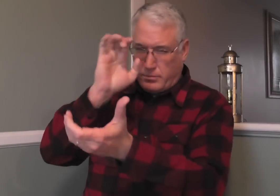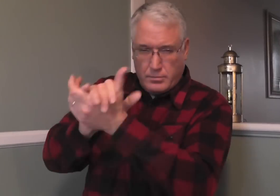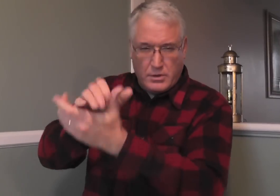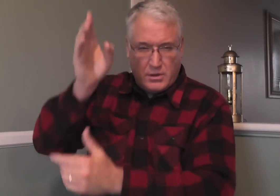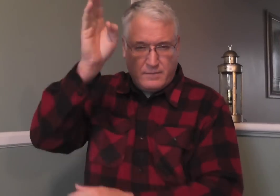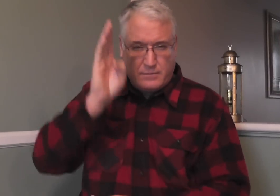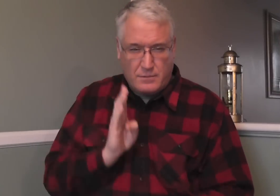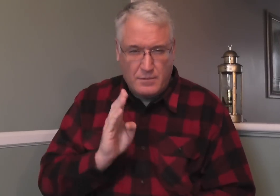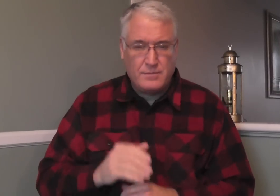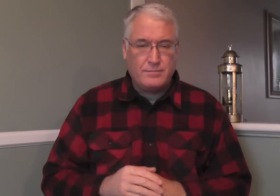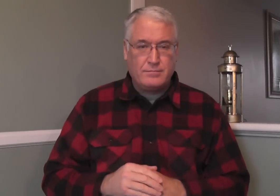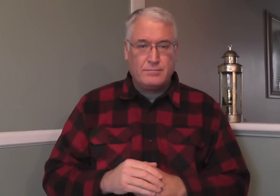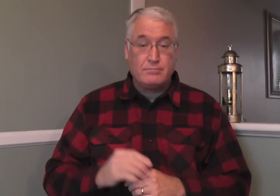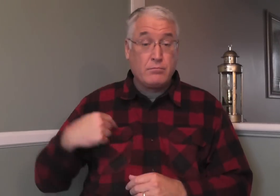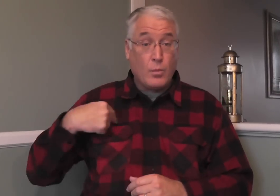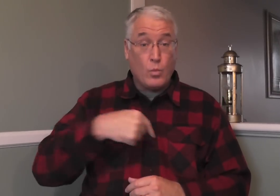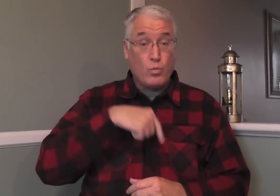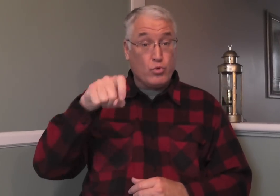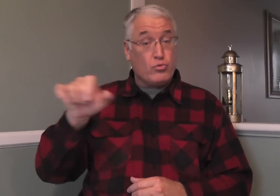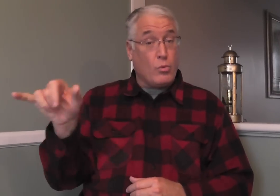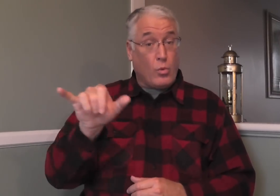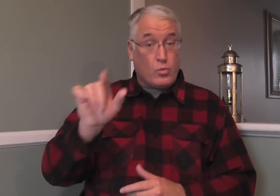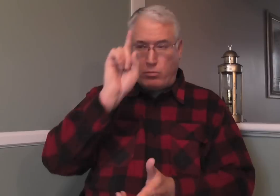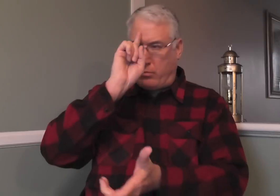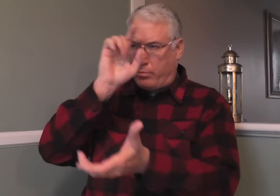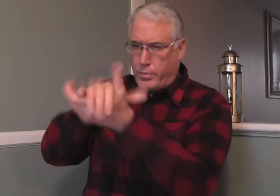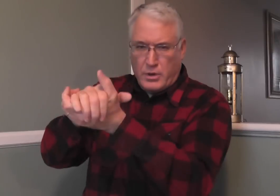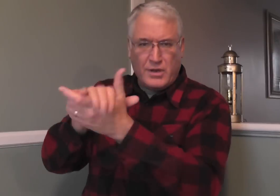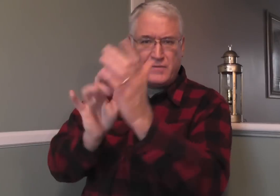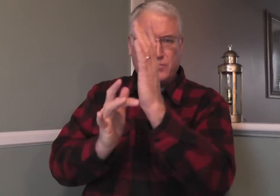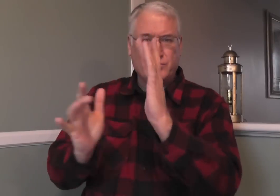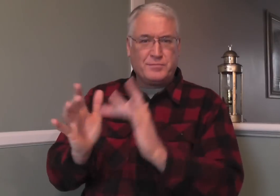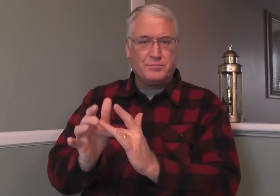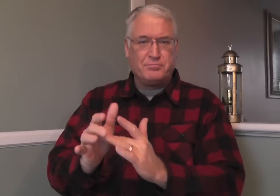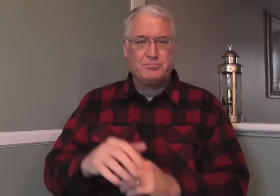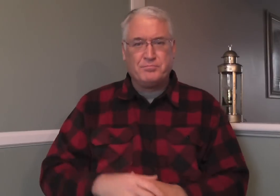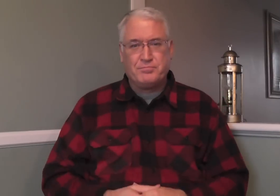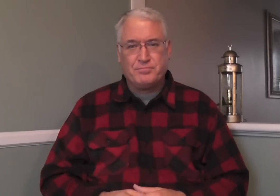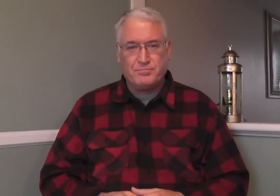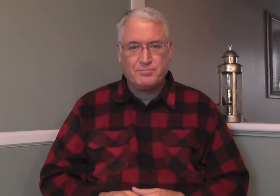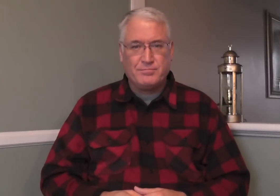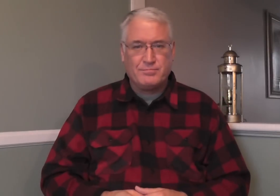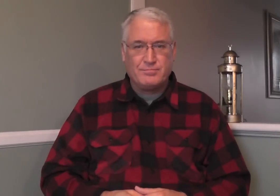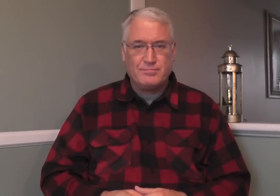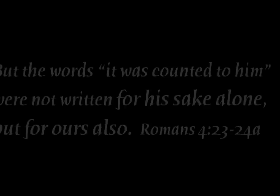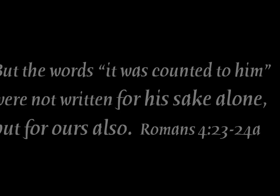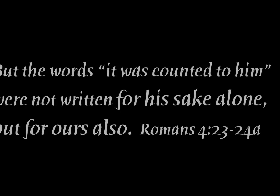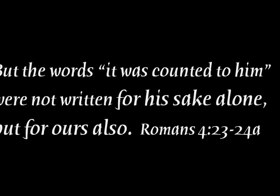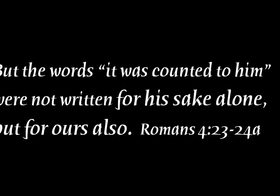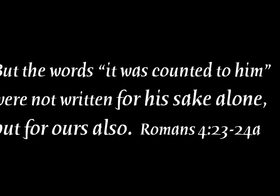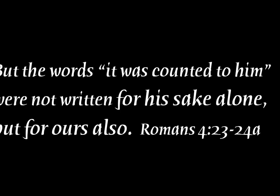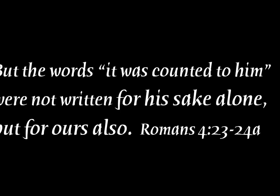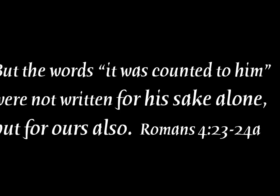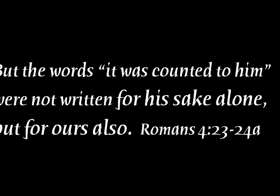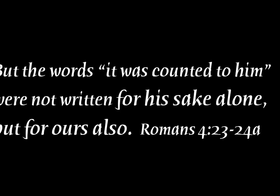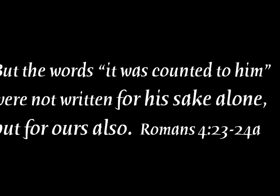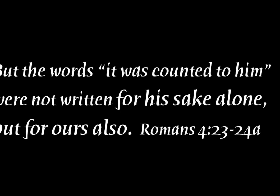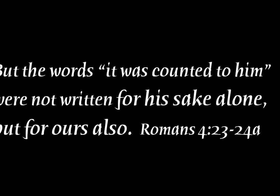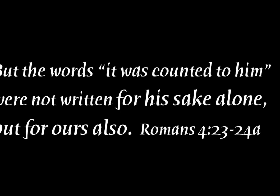he believed God. We should also believe Jesus. But the words that was counted